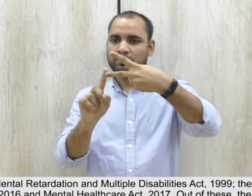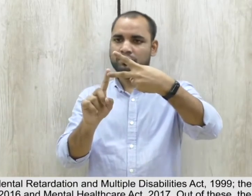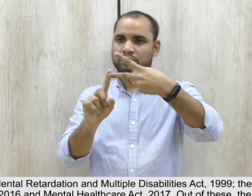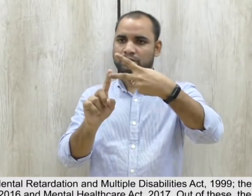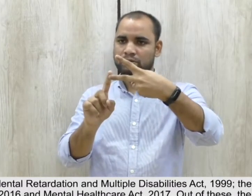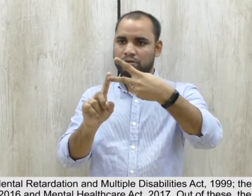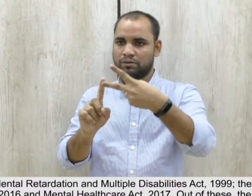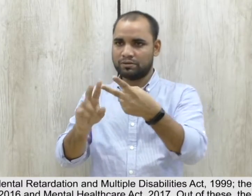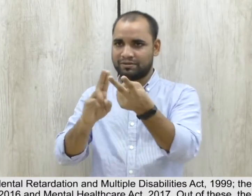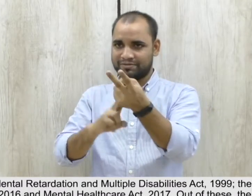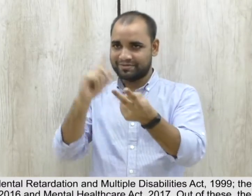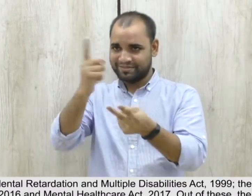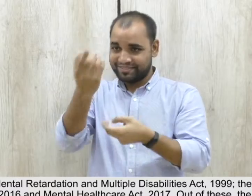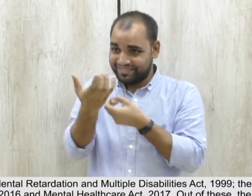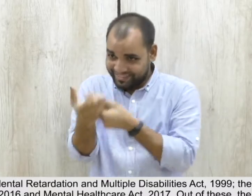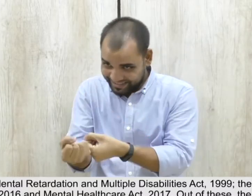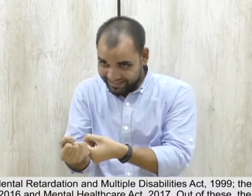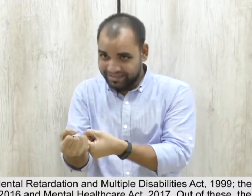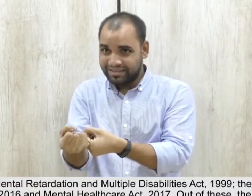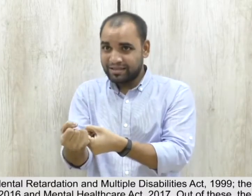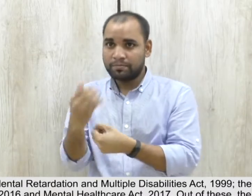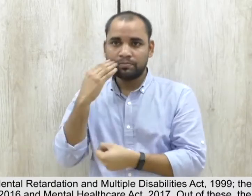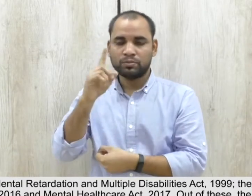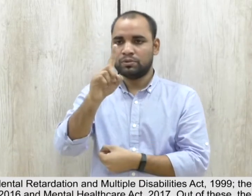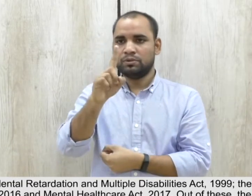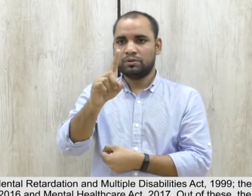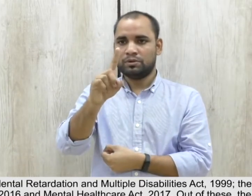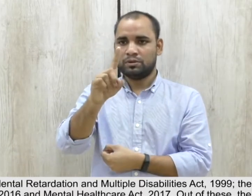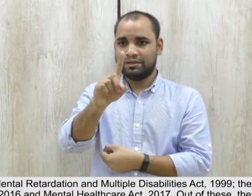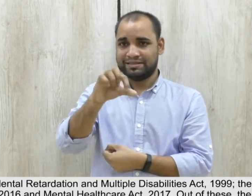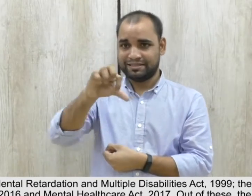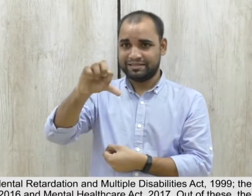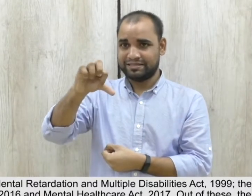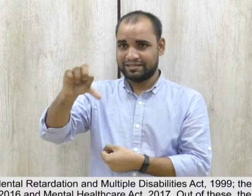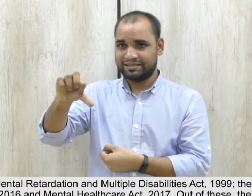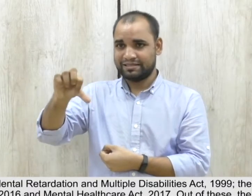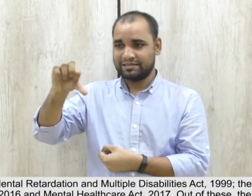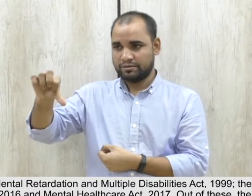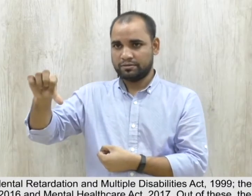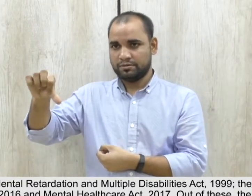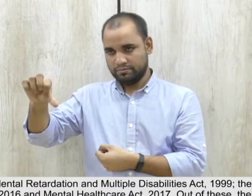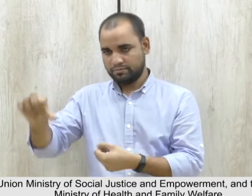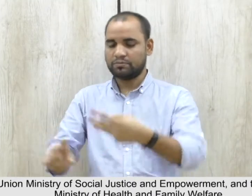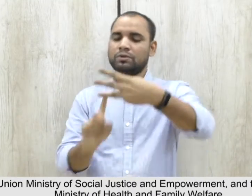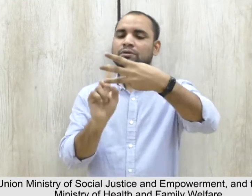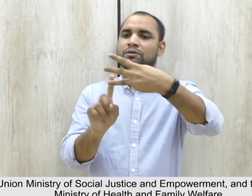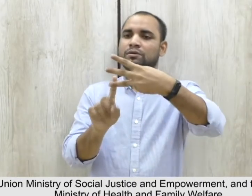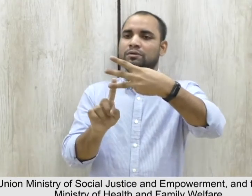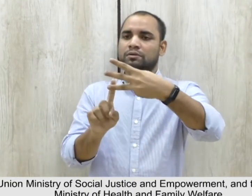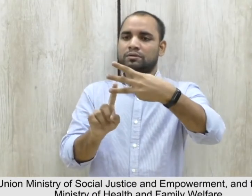Mental Health Care Act 2017 Out of these, the first three legislations are dealt by the